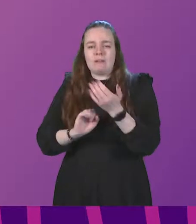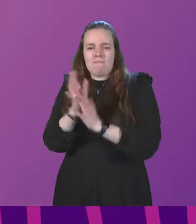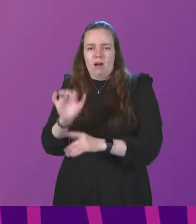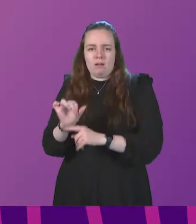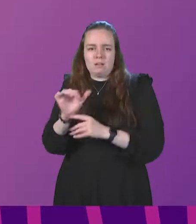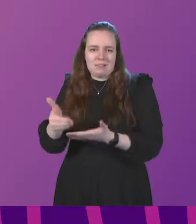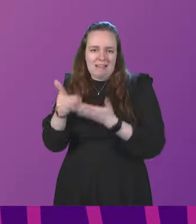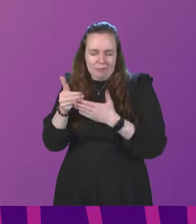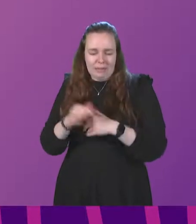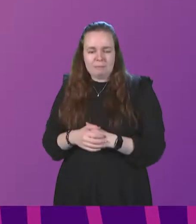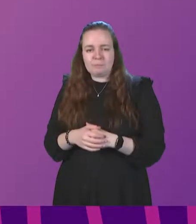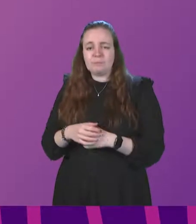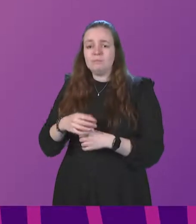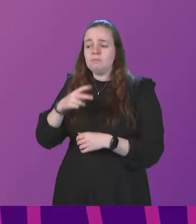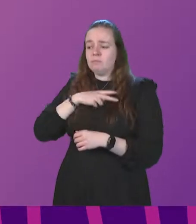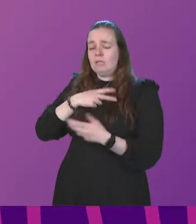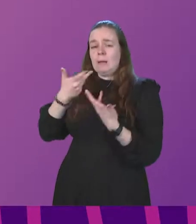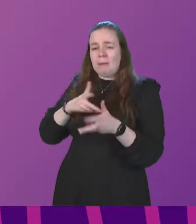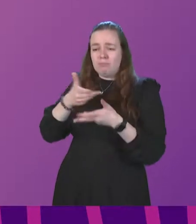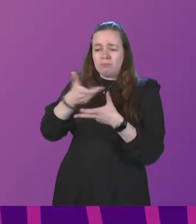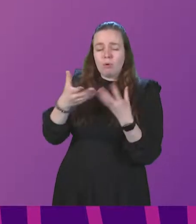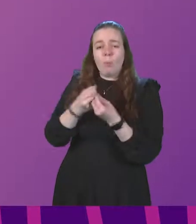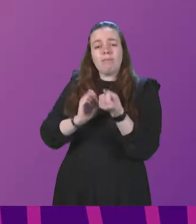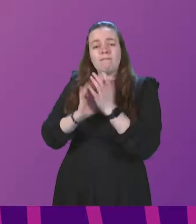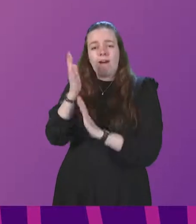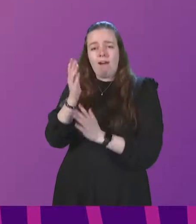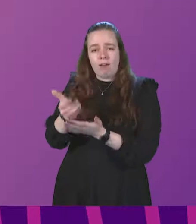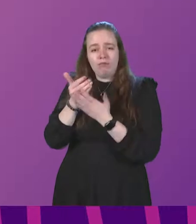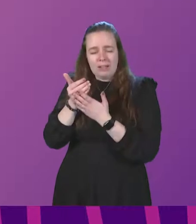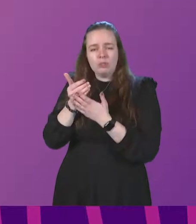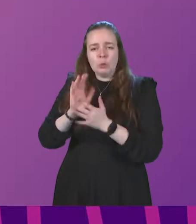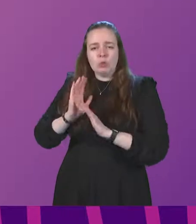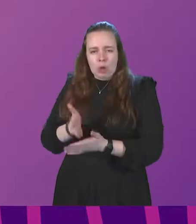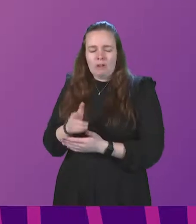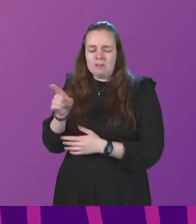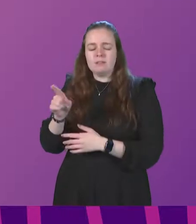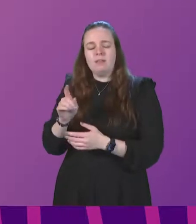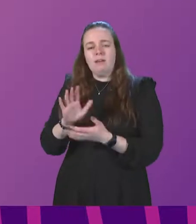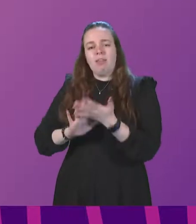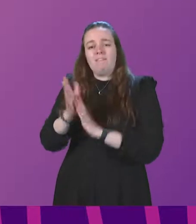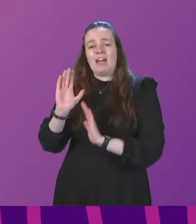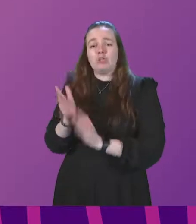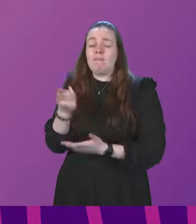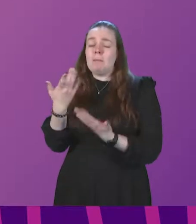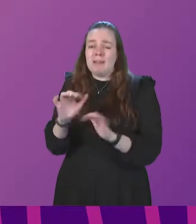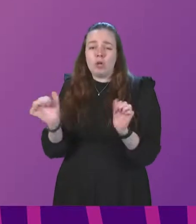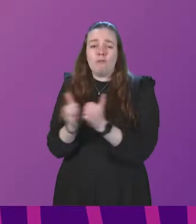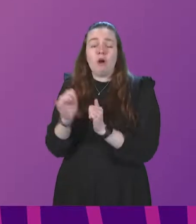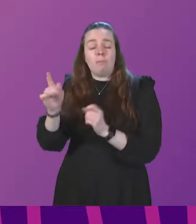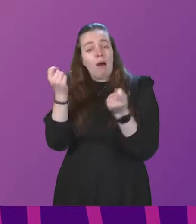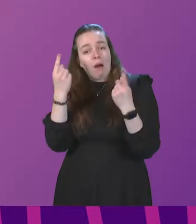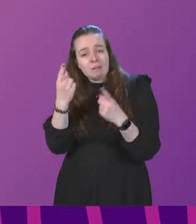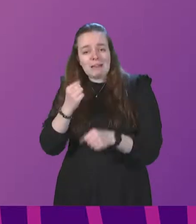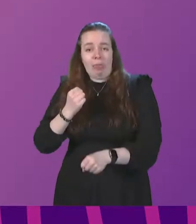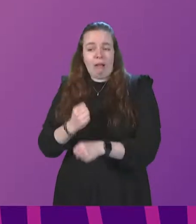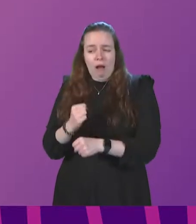Officials have spoken with the Scottish Fire and Rescue Service regarding this matter. The Scottish Fire and Rescue Service have confirmed that they understand the Scottish